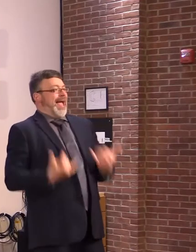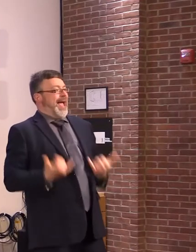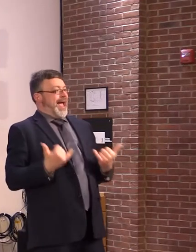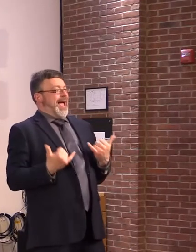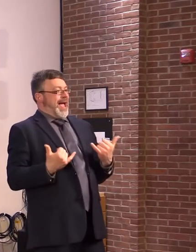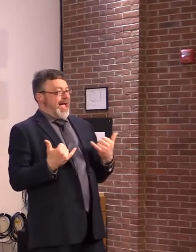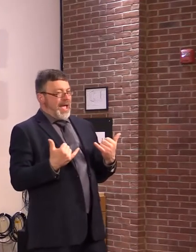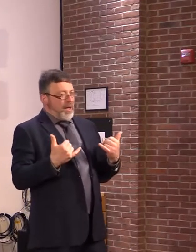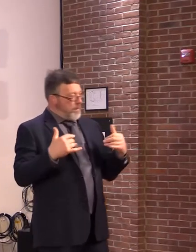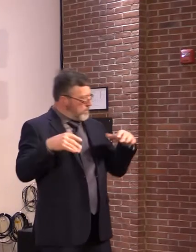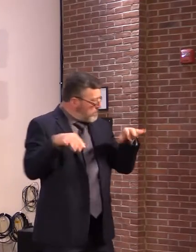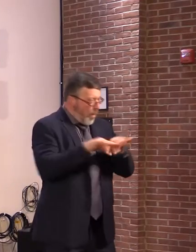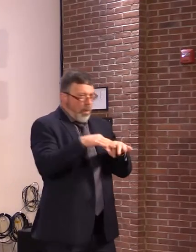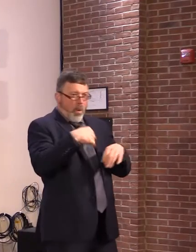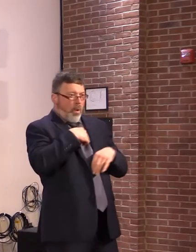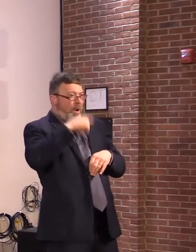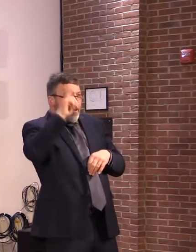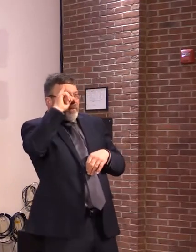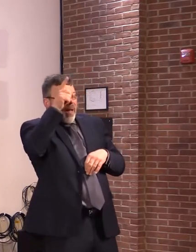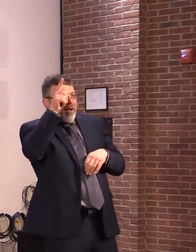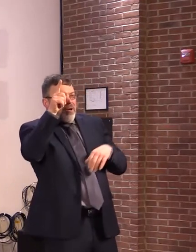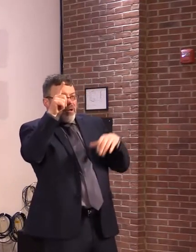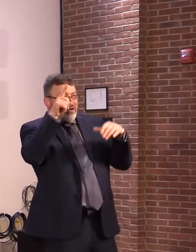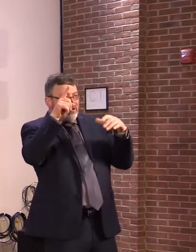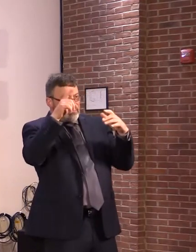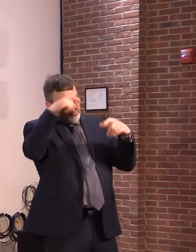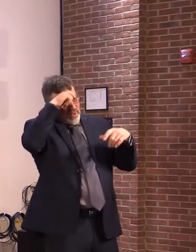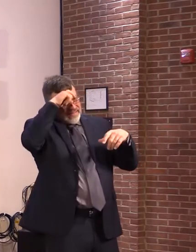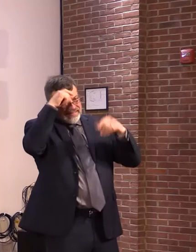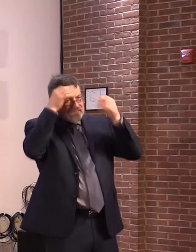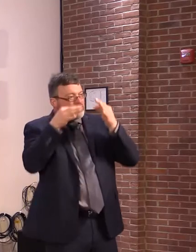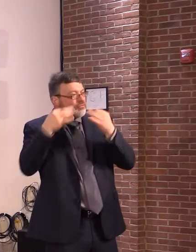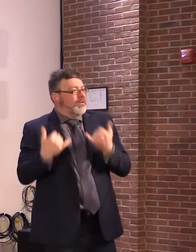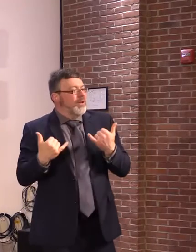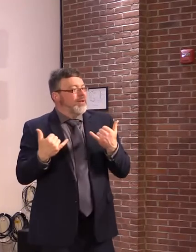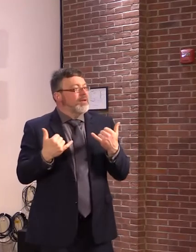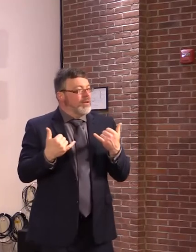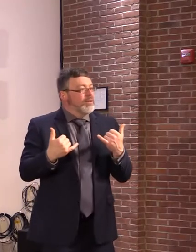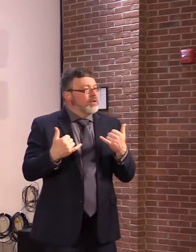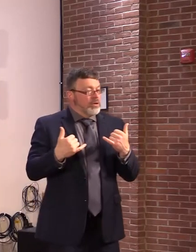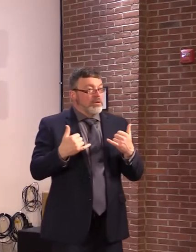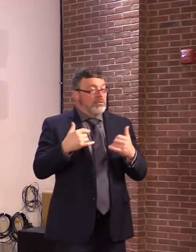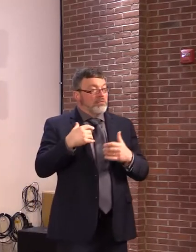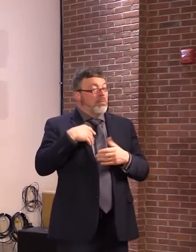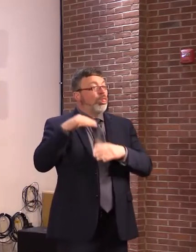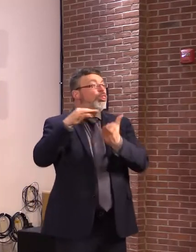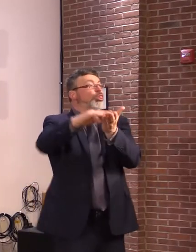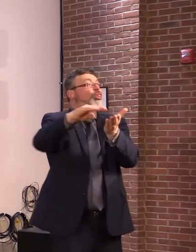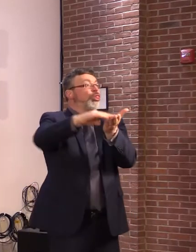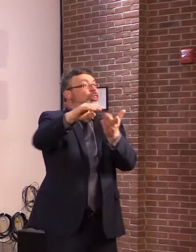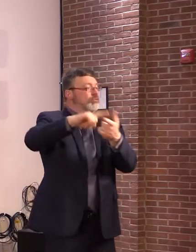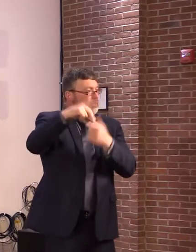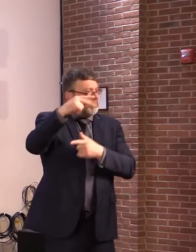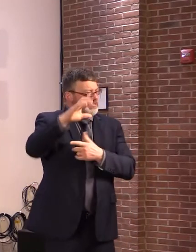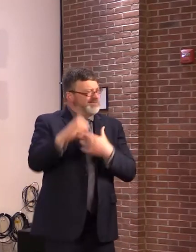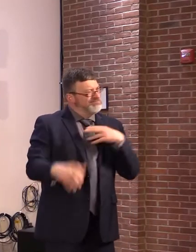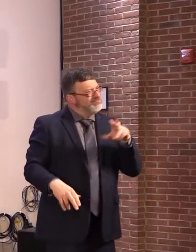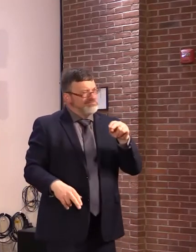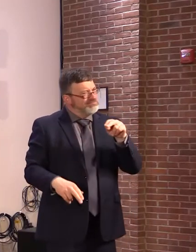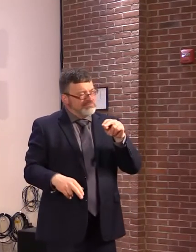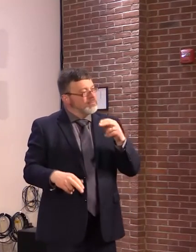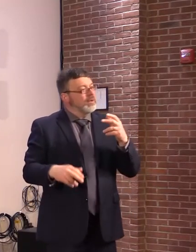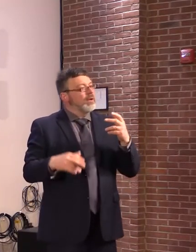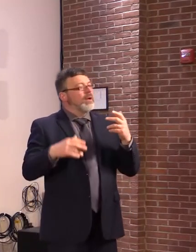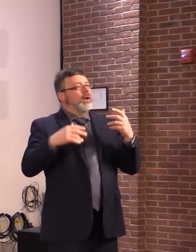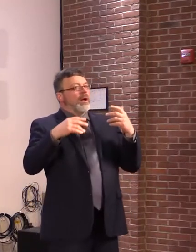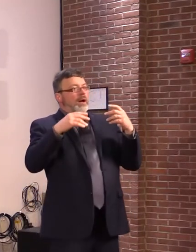Forcing this onto people isn't going to work. We need to explain it to people why it's so important. again, make sure